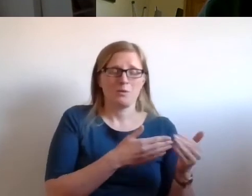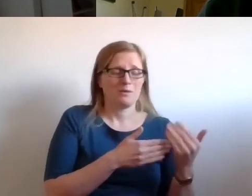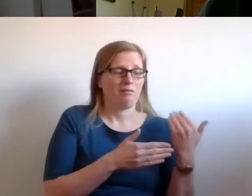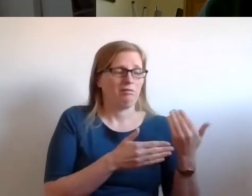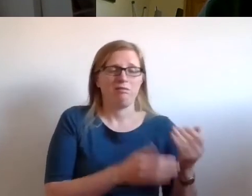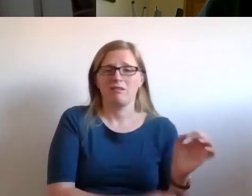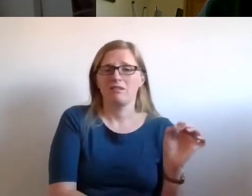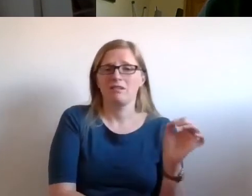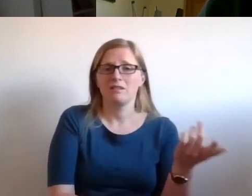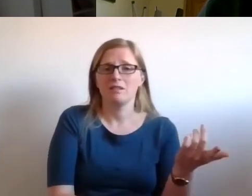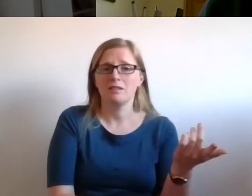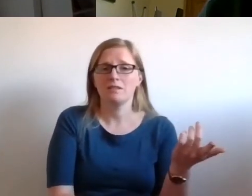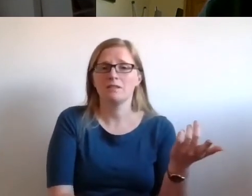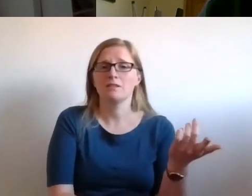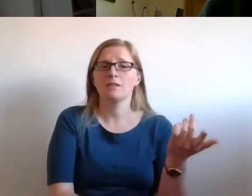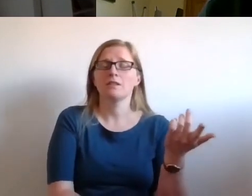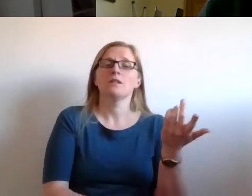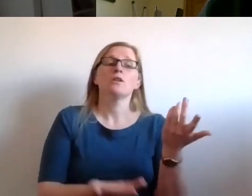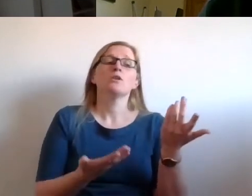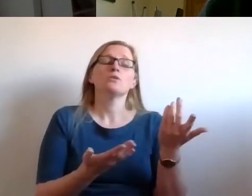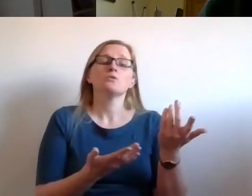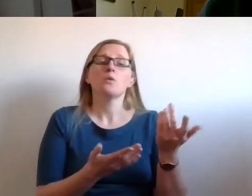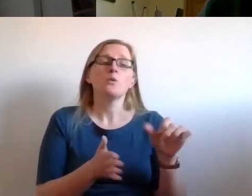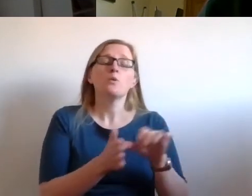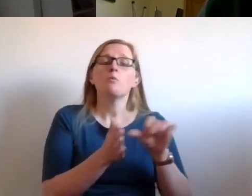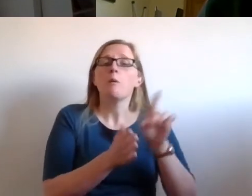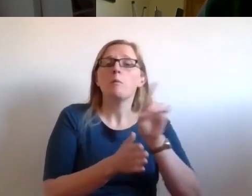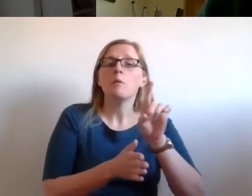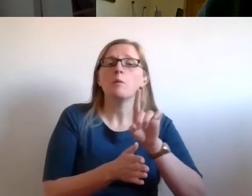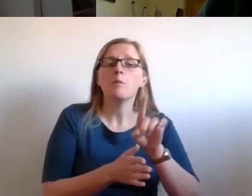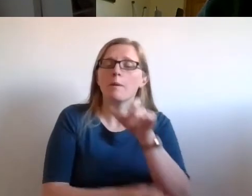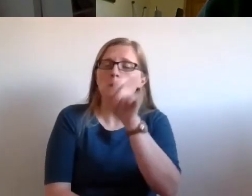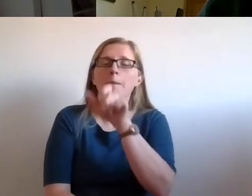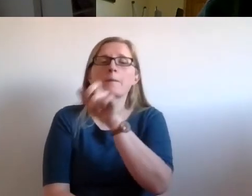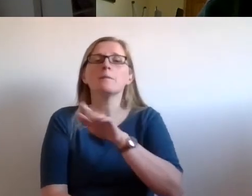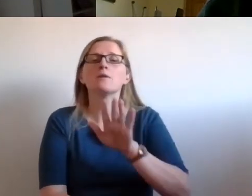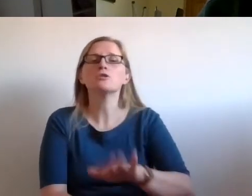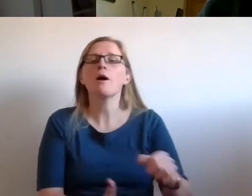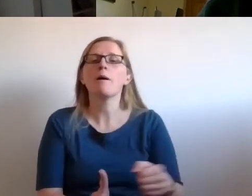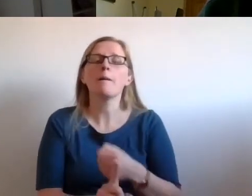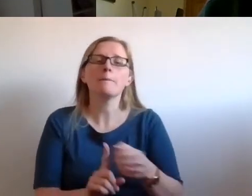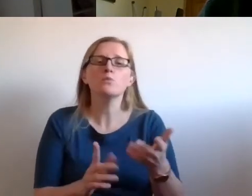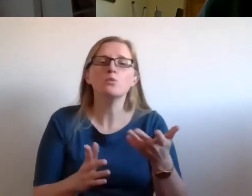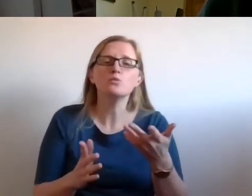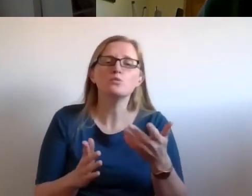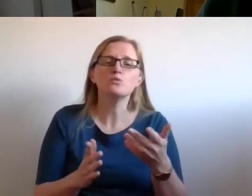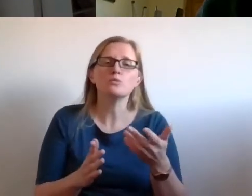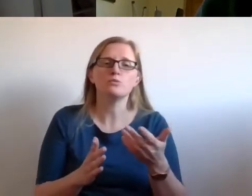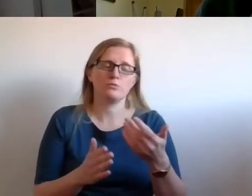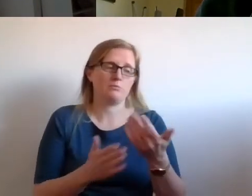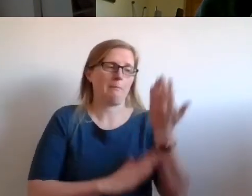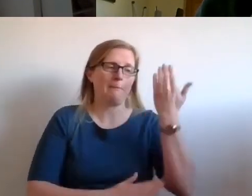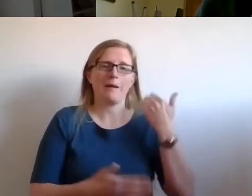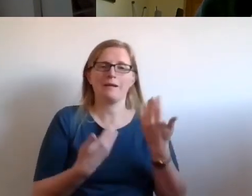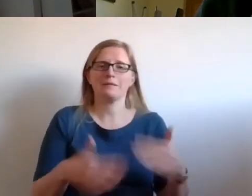to justice for victims of historic child abuse. And the government actually turned to the commission, pretty